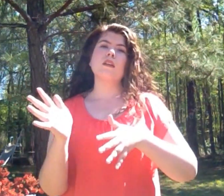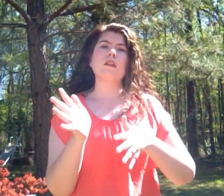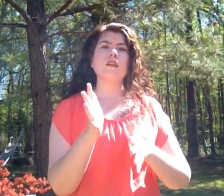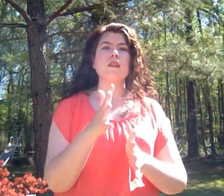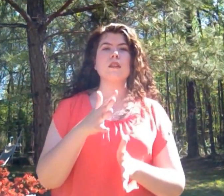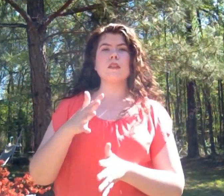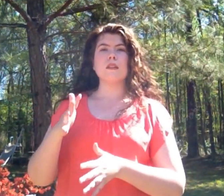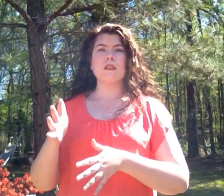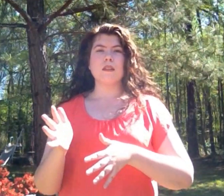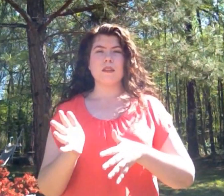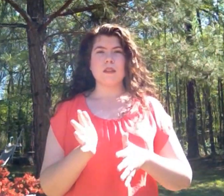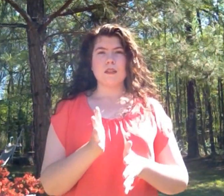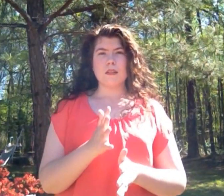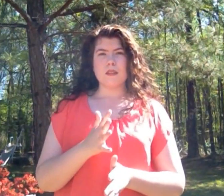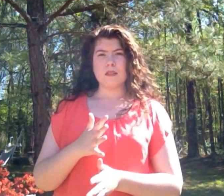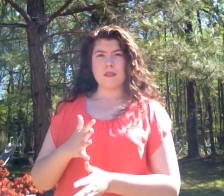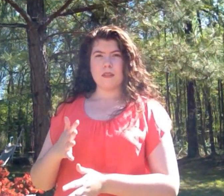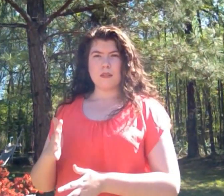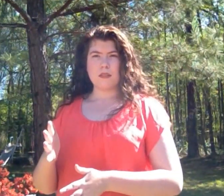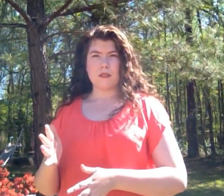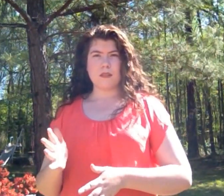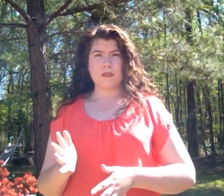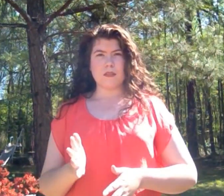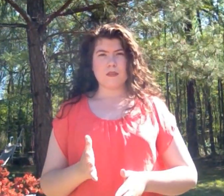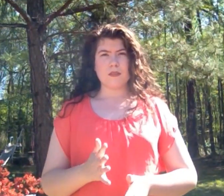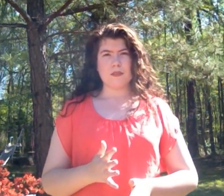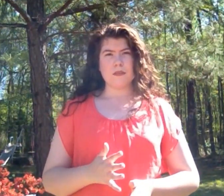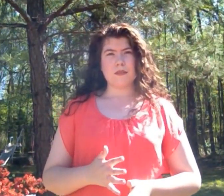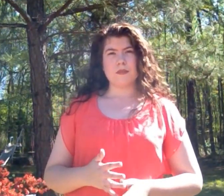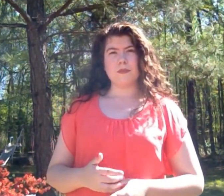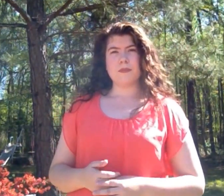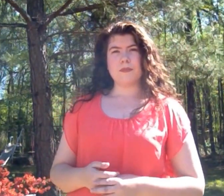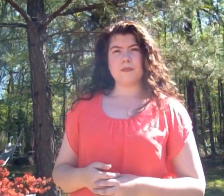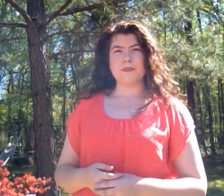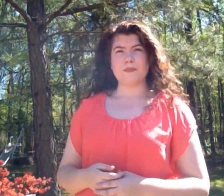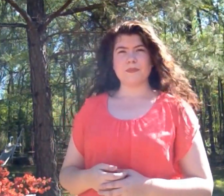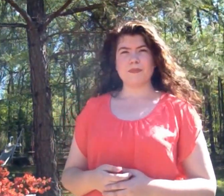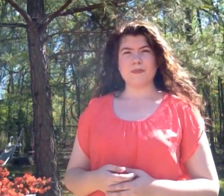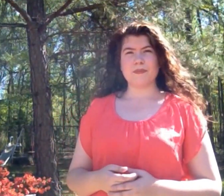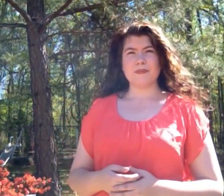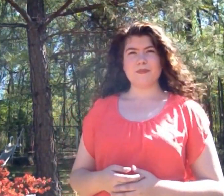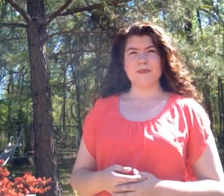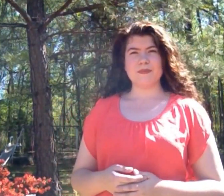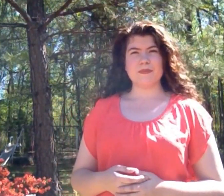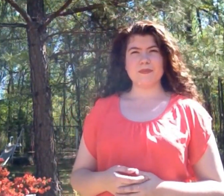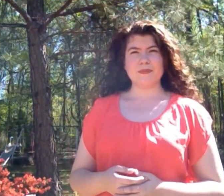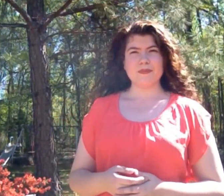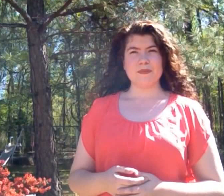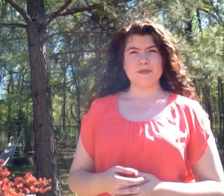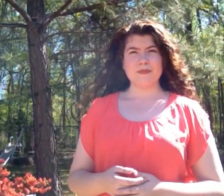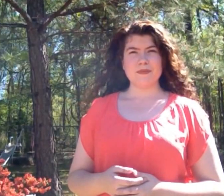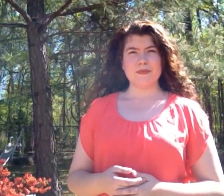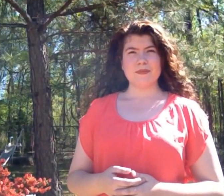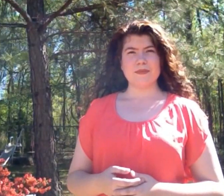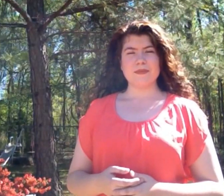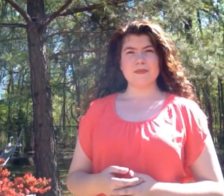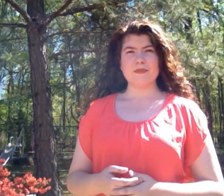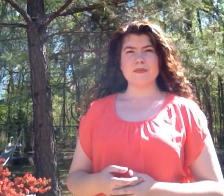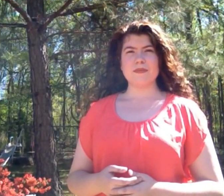you can the paint with the the paint the Yeah, you paint the wind the